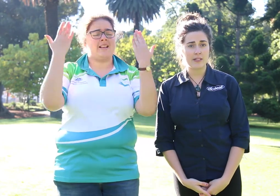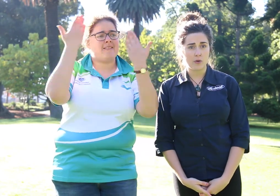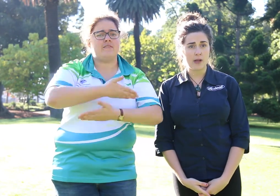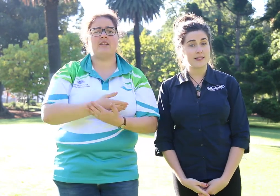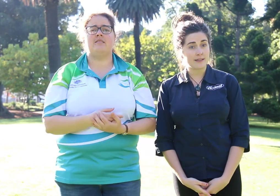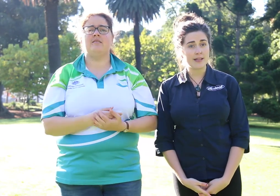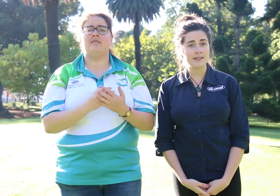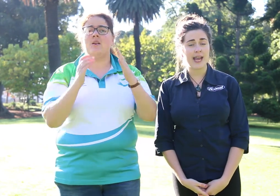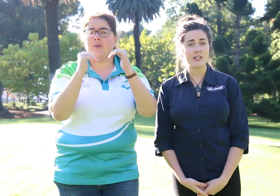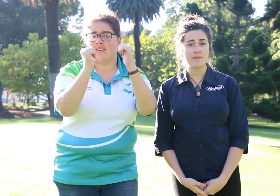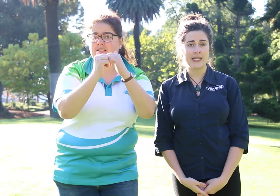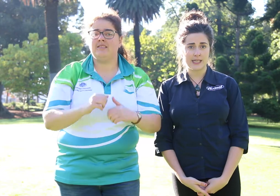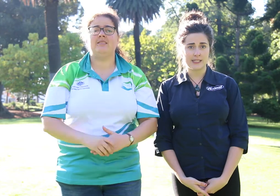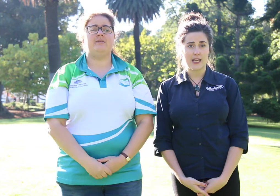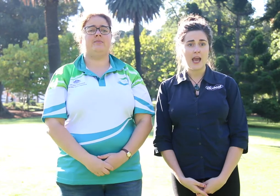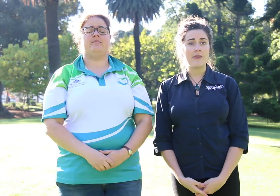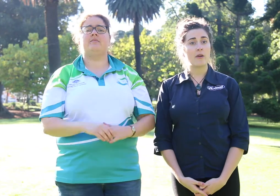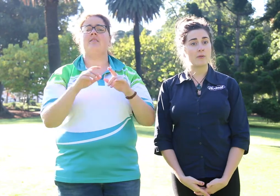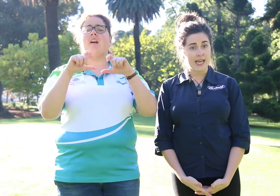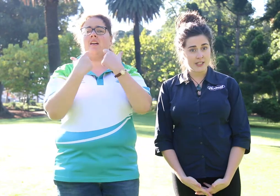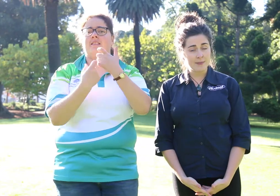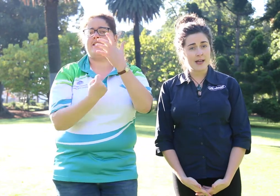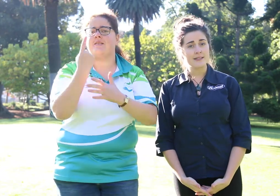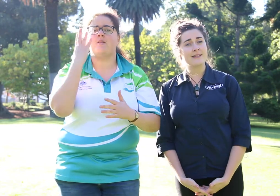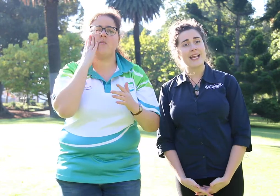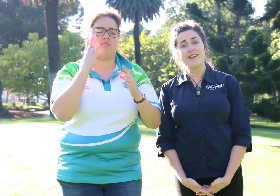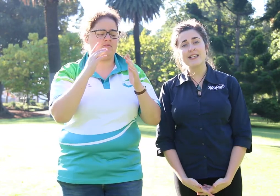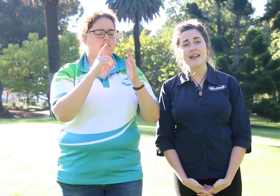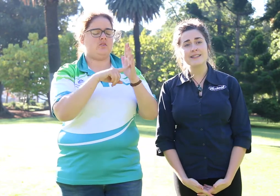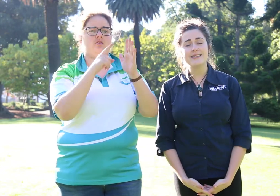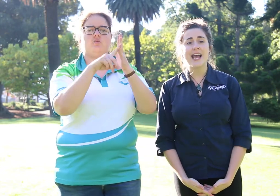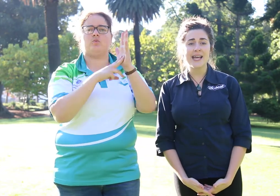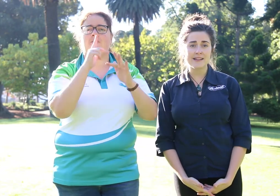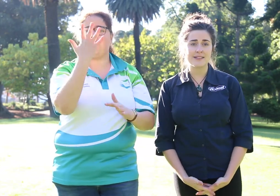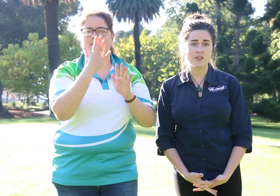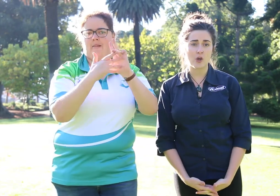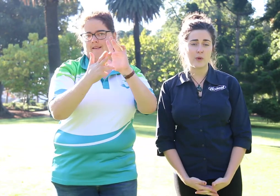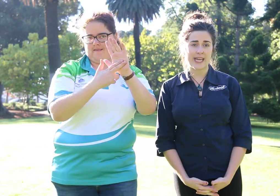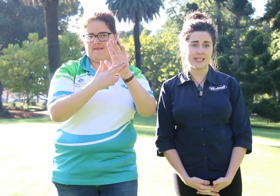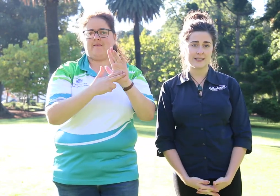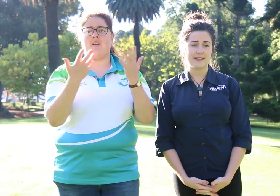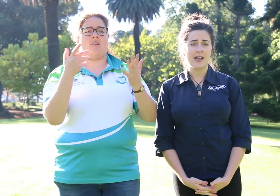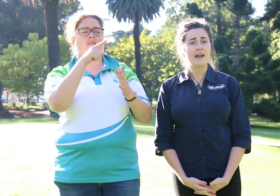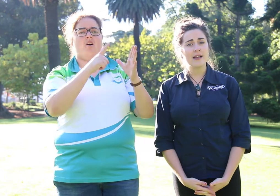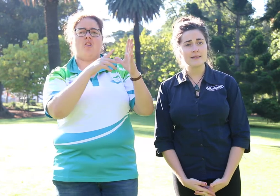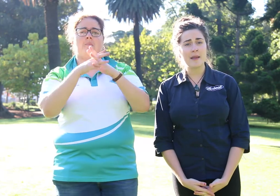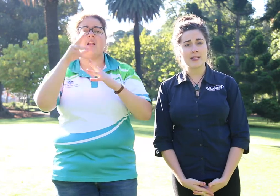at all as these classes cater to beginners. There are daytime classes, evening classes and classes on weekends. Classes commence